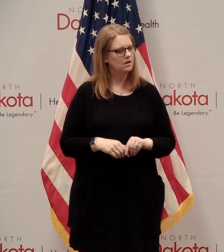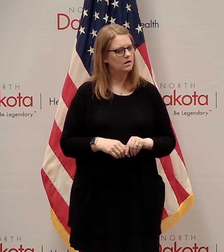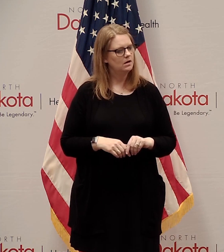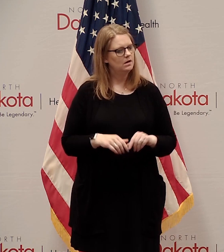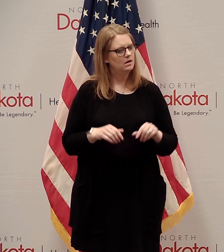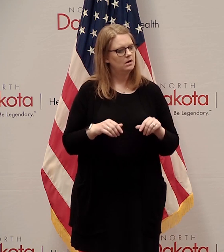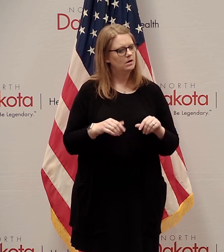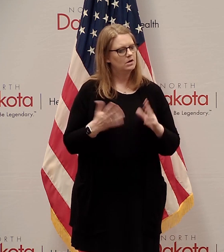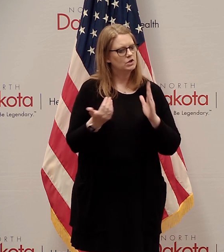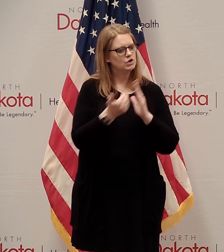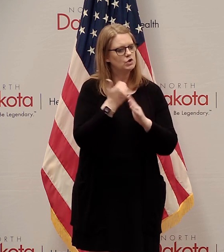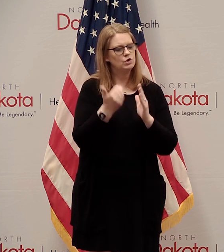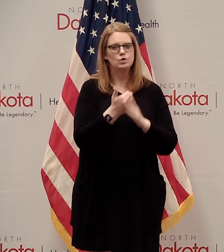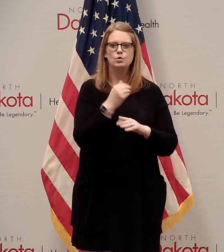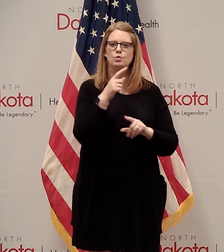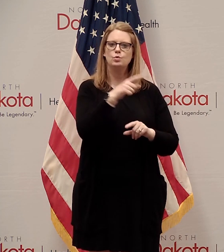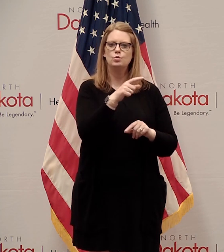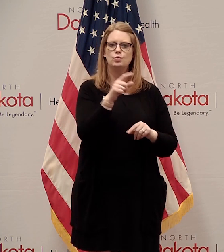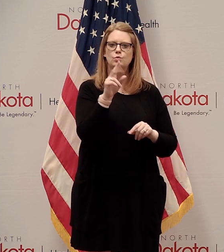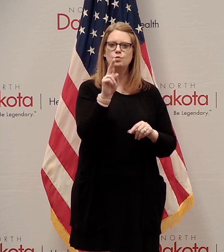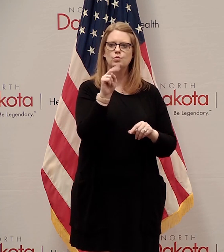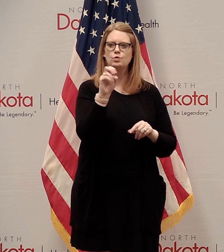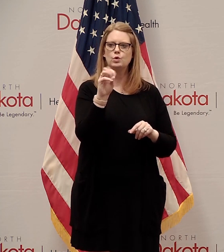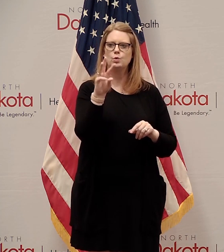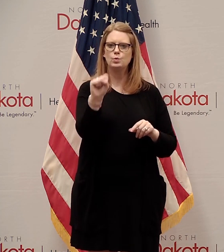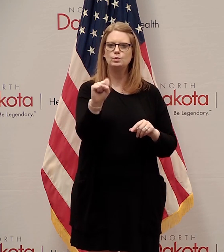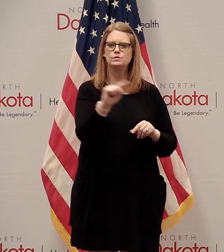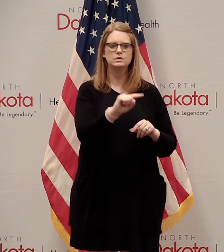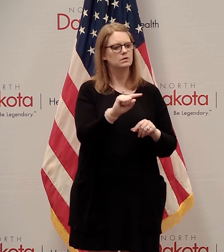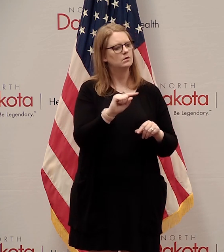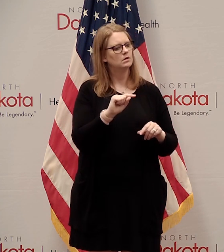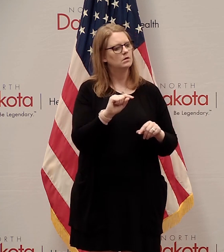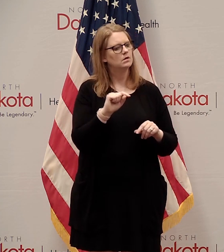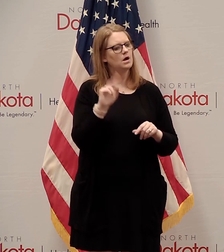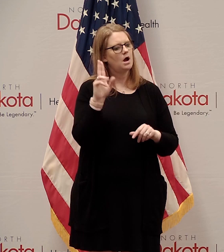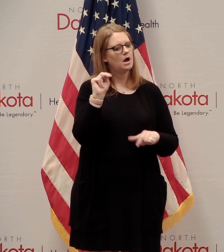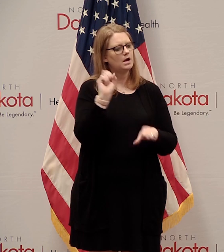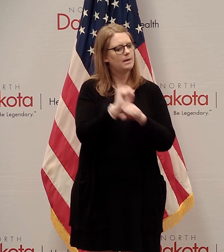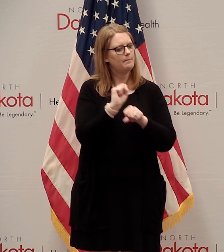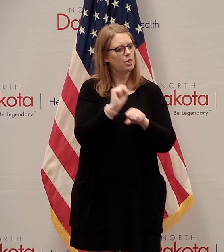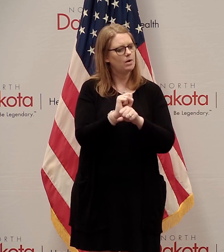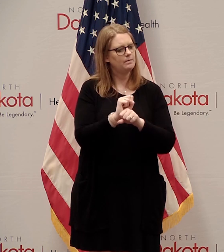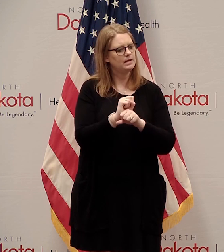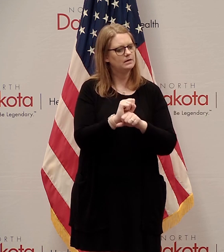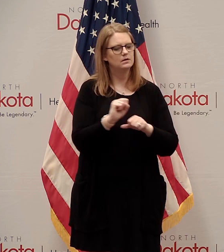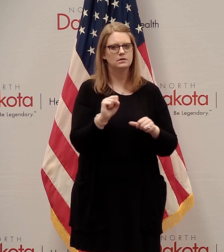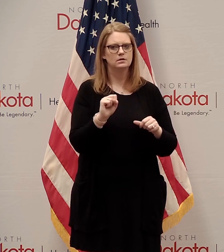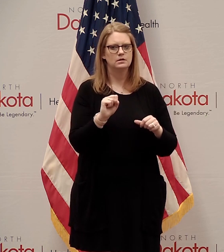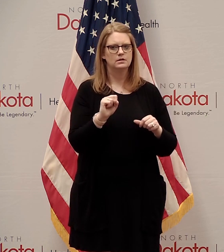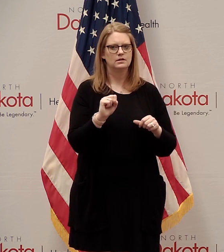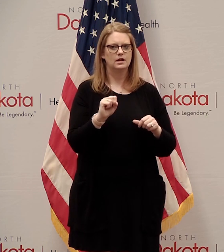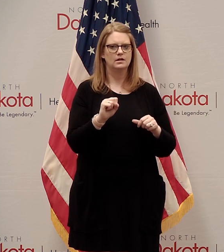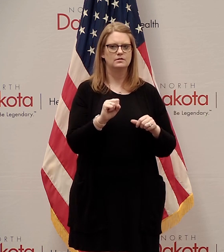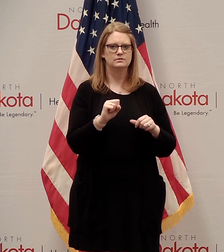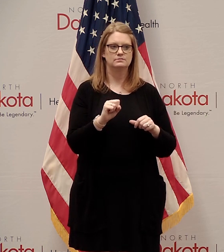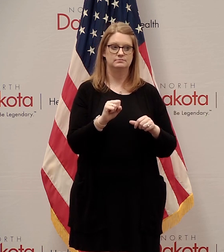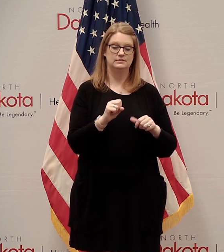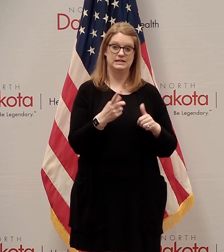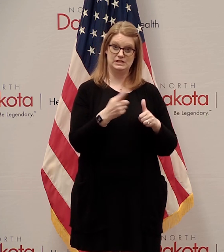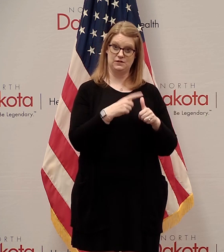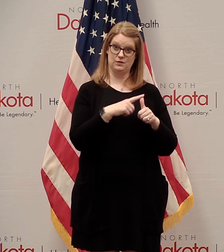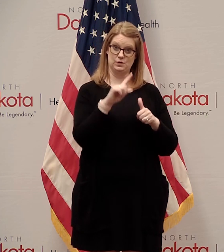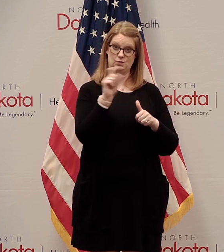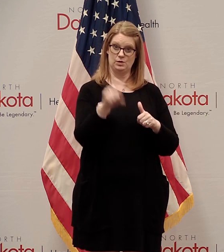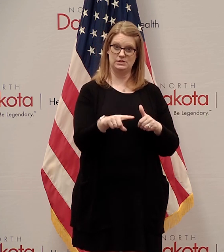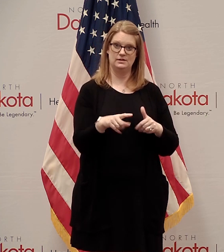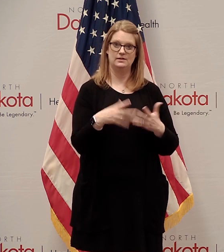Okay, we've got some new news back on unemployment update. So this will pretend this was the first question. Can you